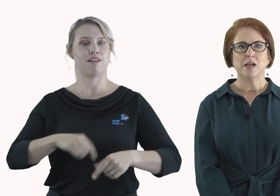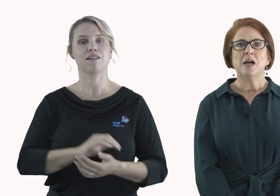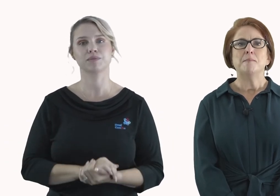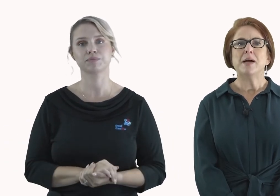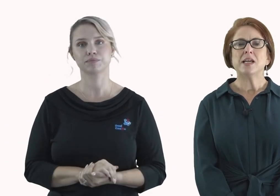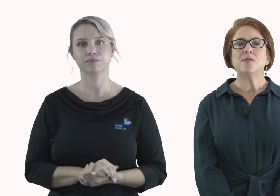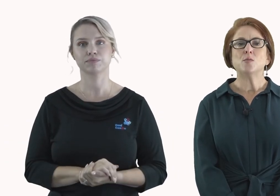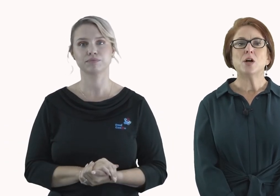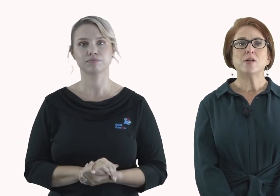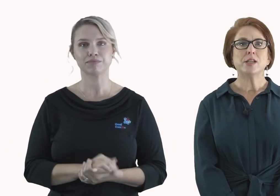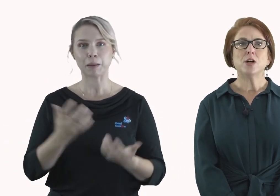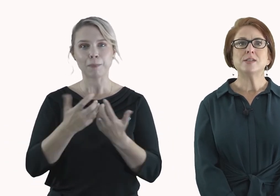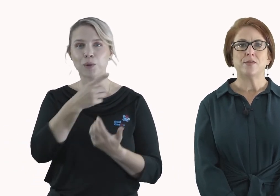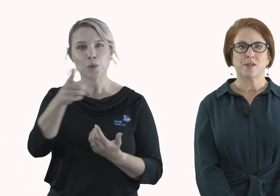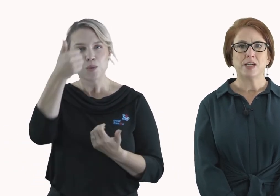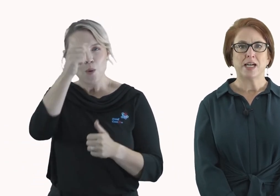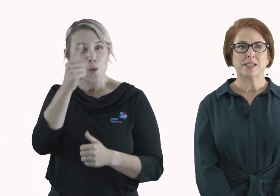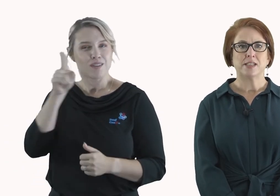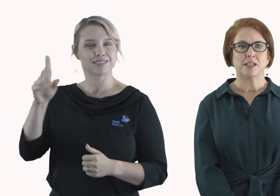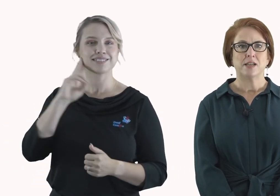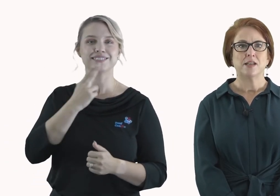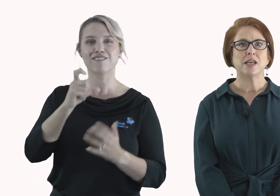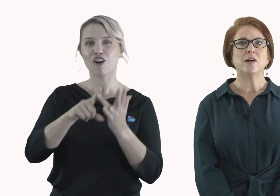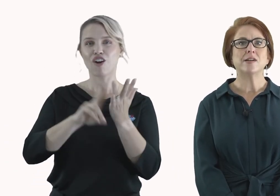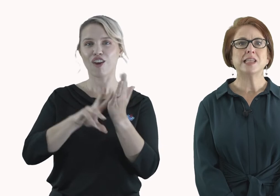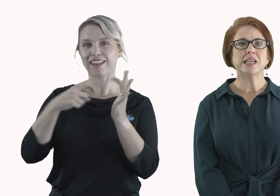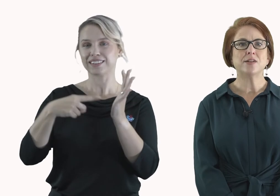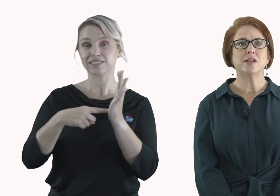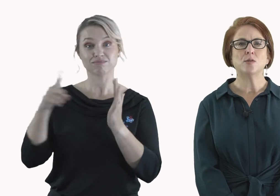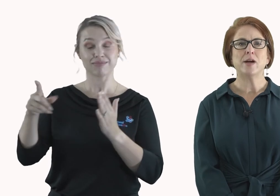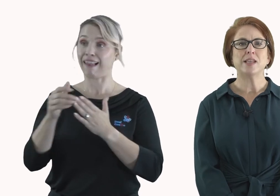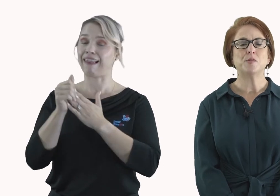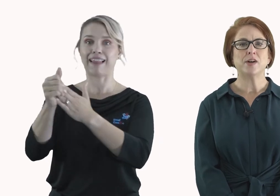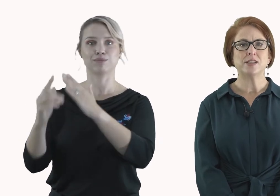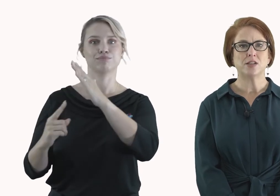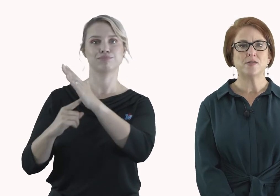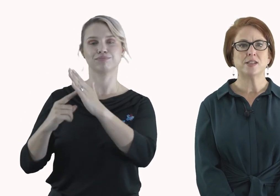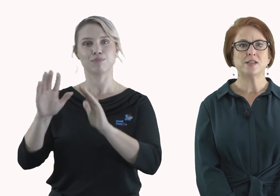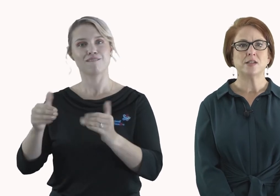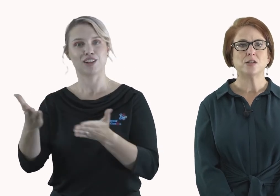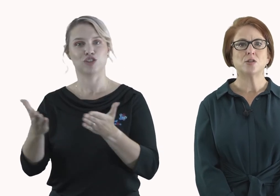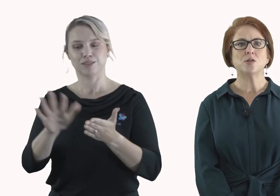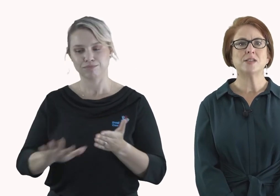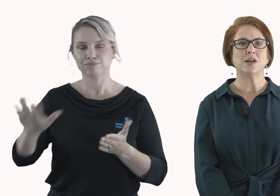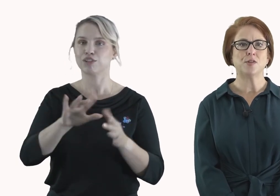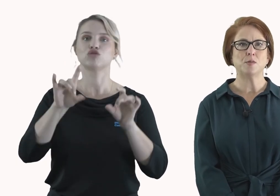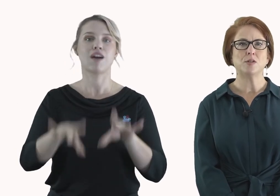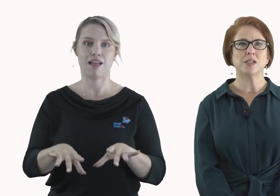Many of you would already know Deaf Connect. They are a leader in the way they provide services to the Deaf communities